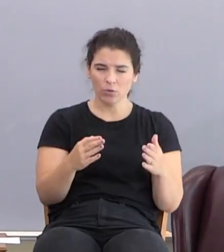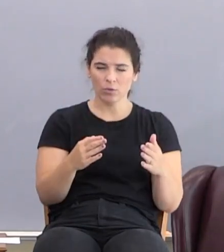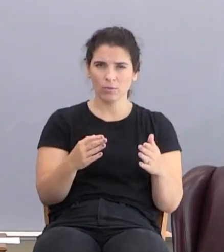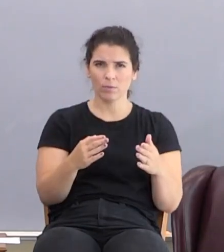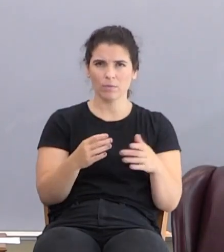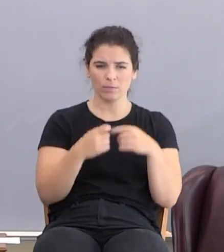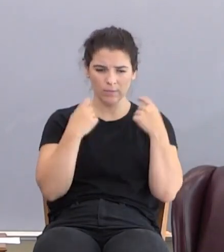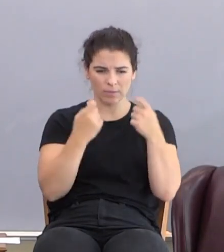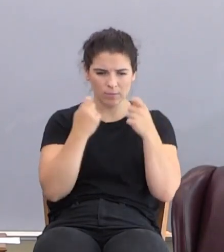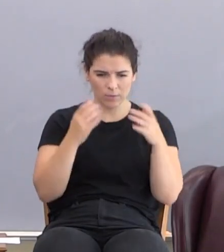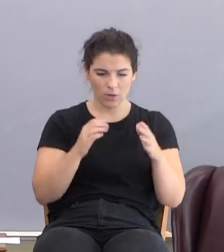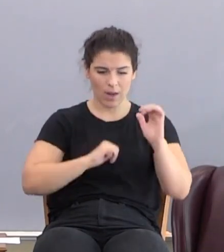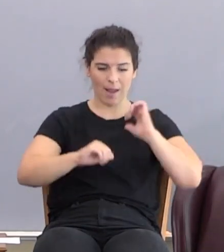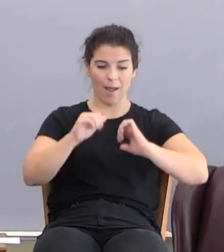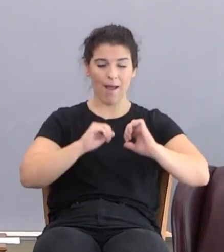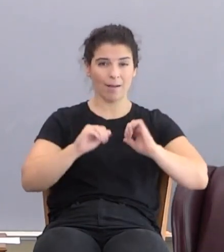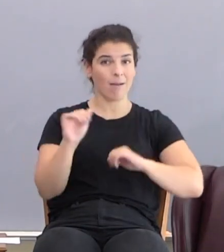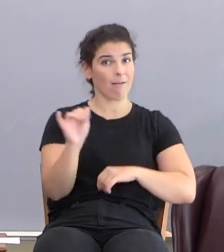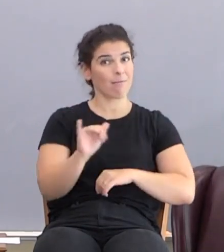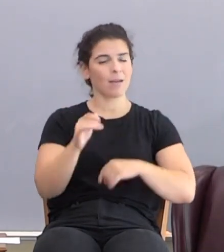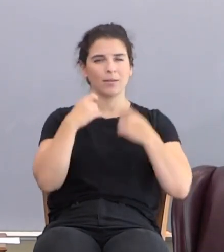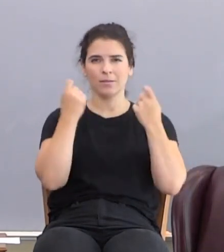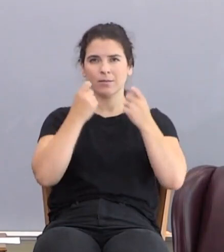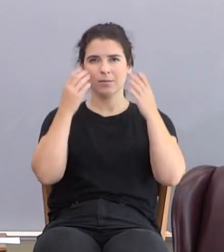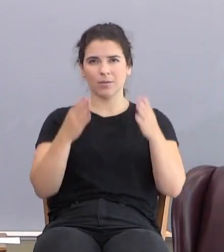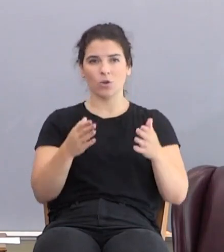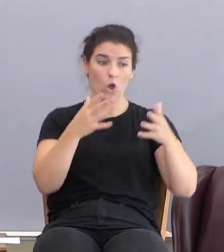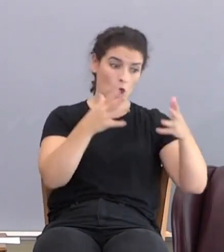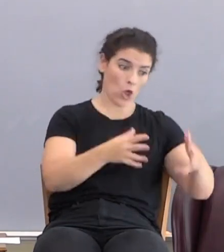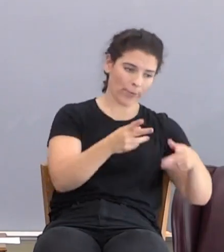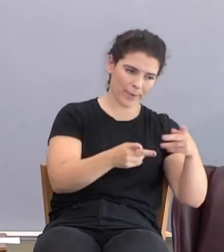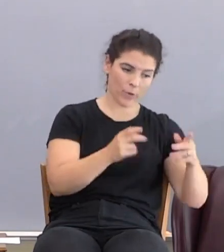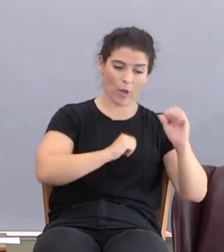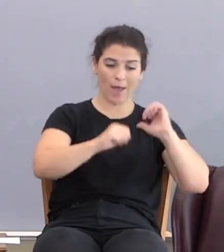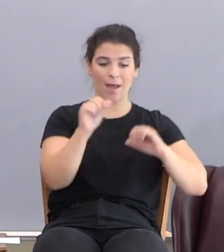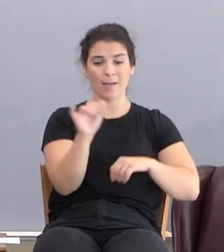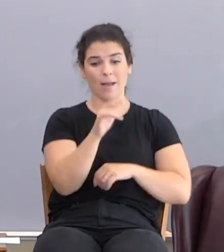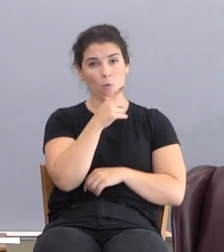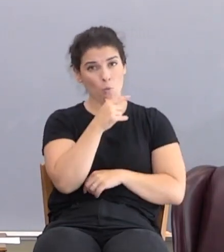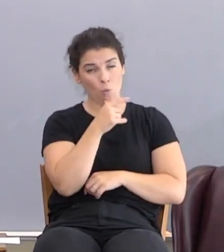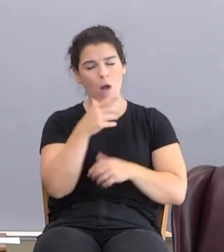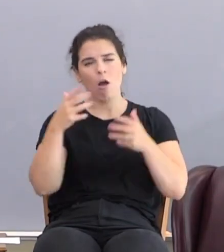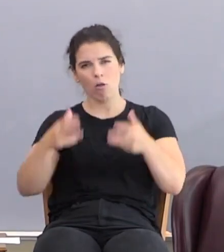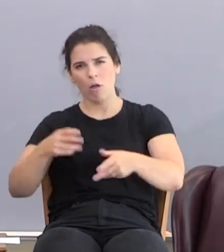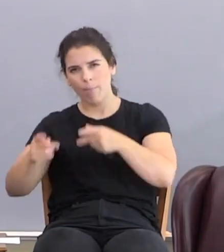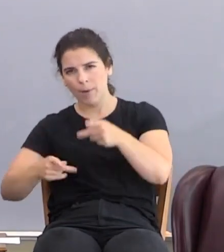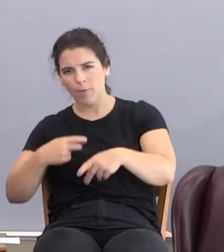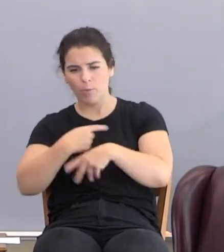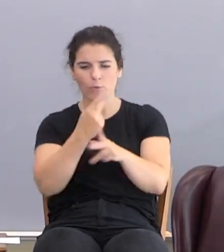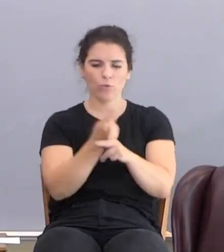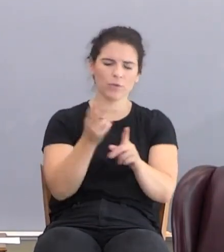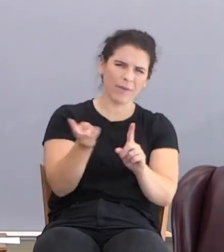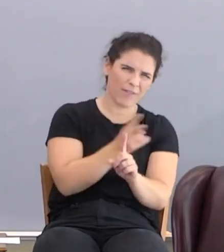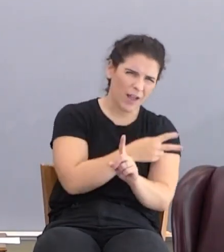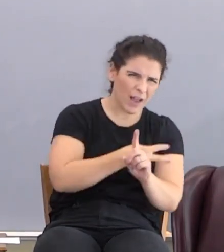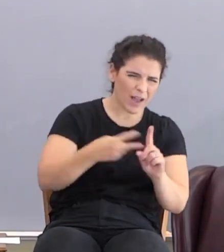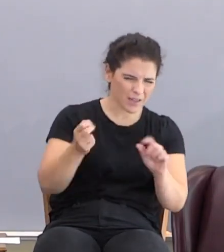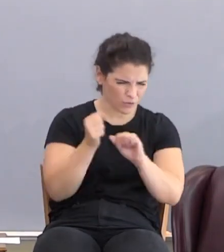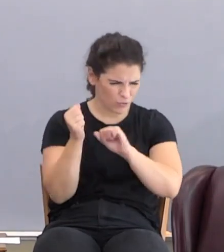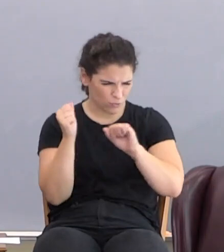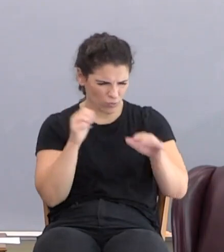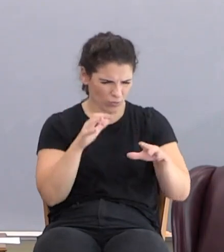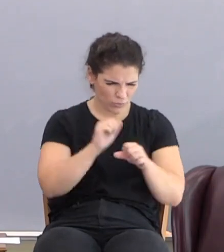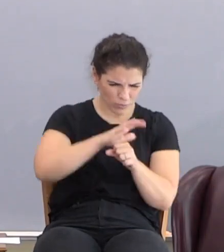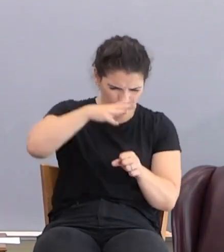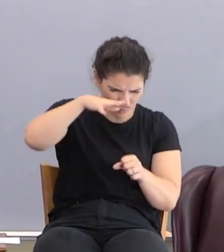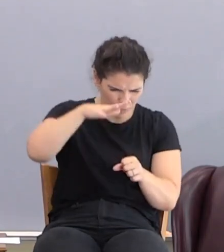And sinners act like sinners. Lost people act like lost people. And it produces violence, and corruption,